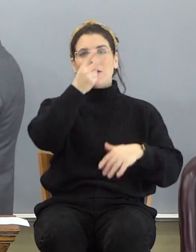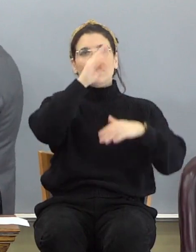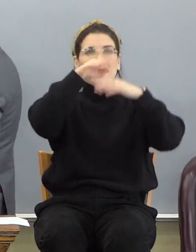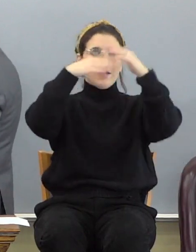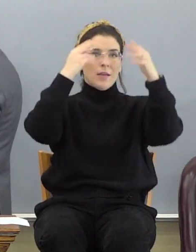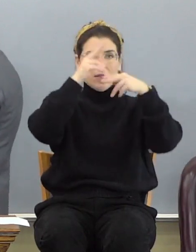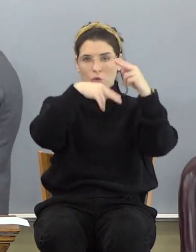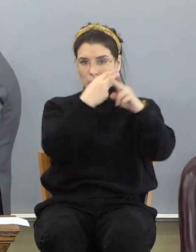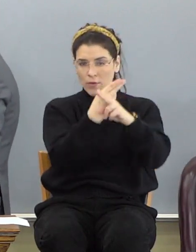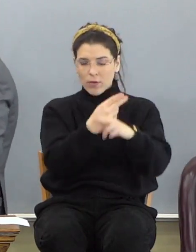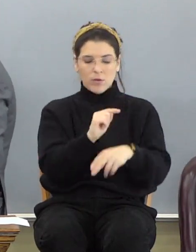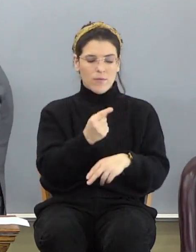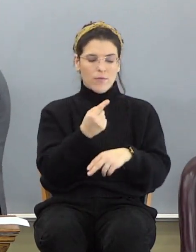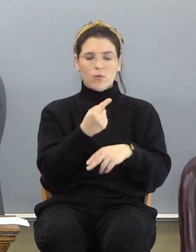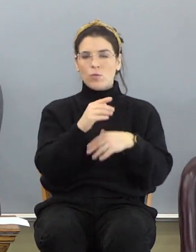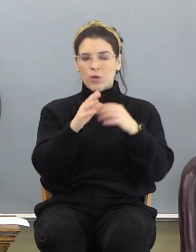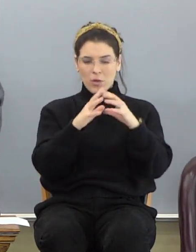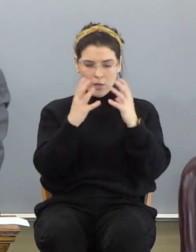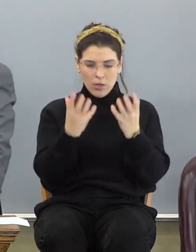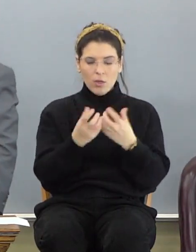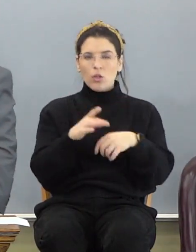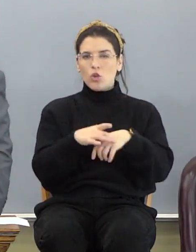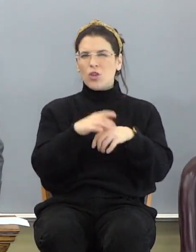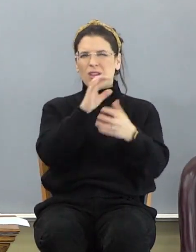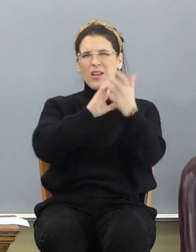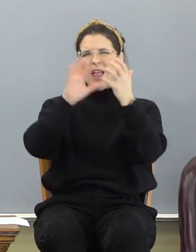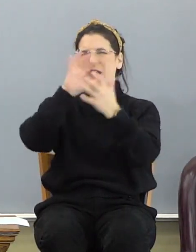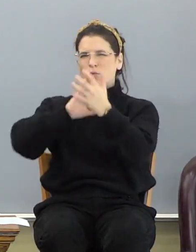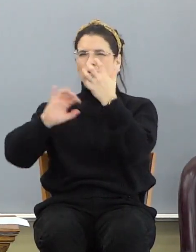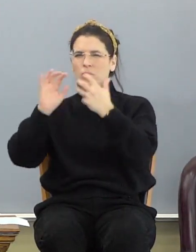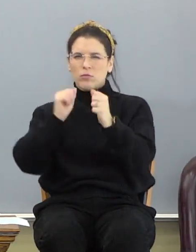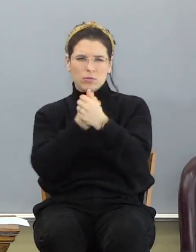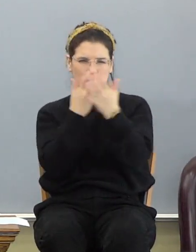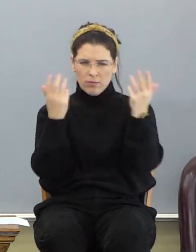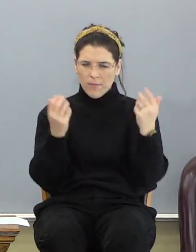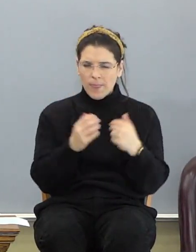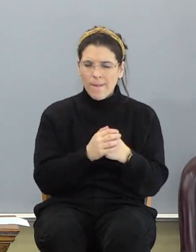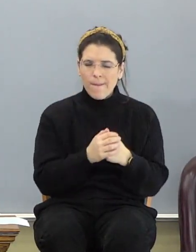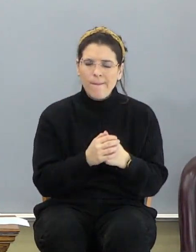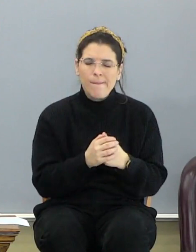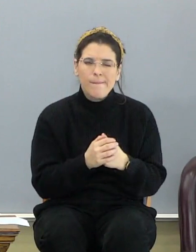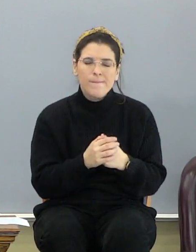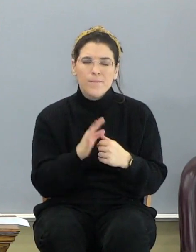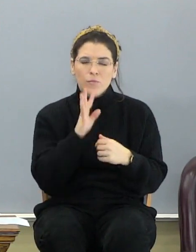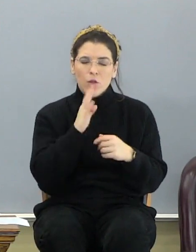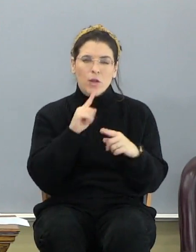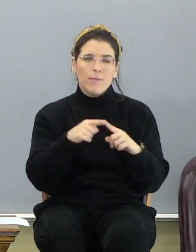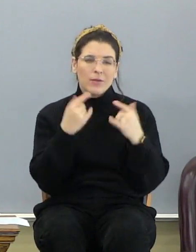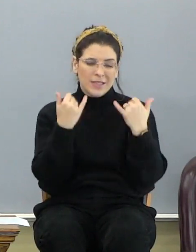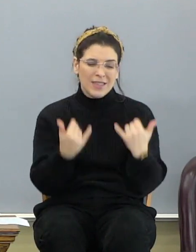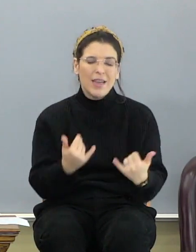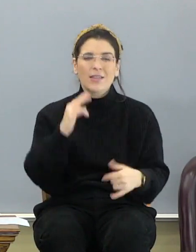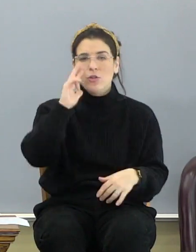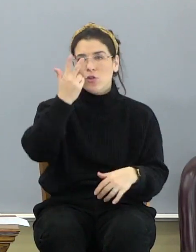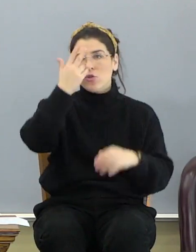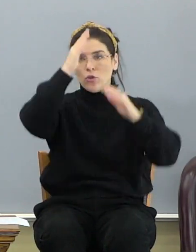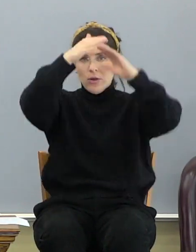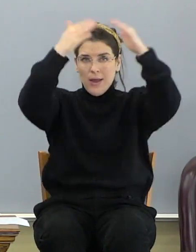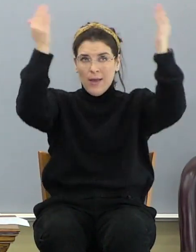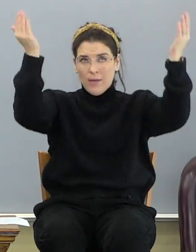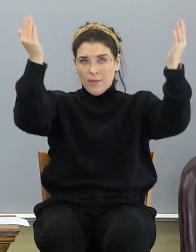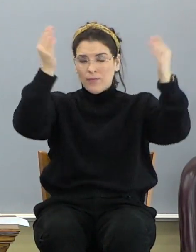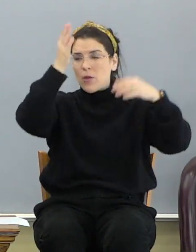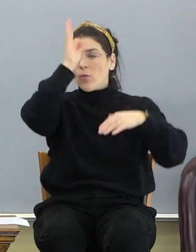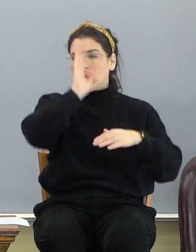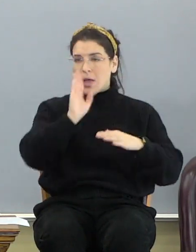the universe. The first one is the atmosphere around the earth where we live. Now what we're going to be talking about is the third heaven. We're going to talk